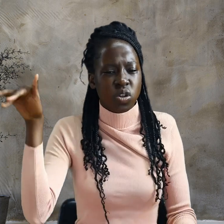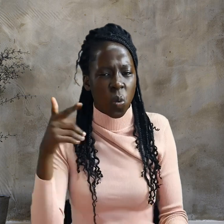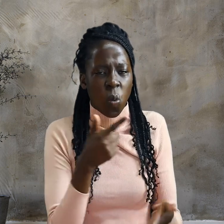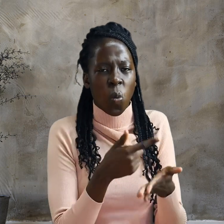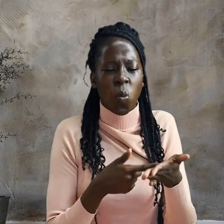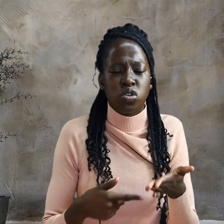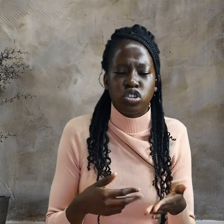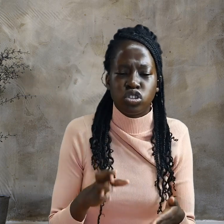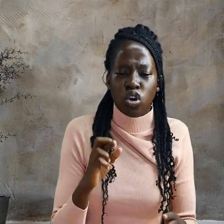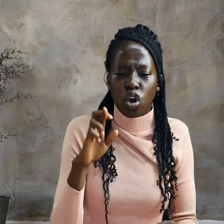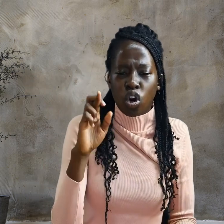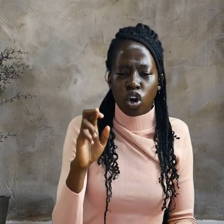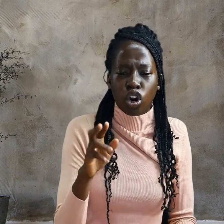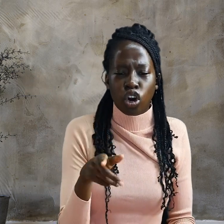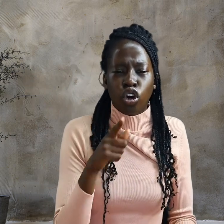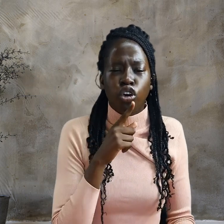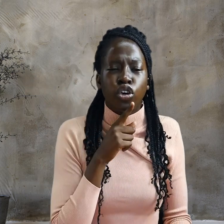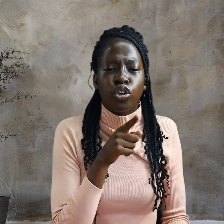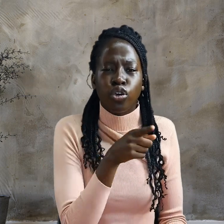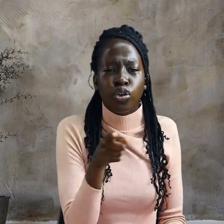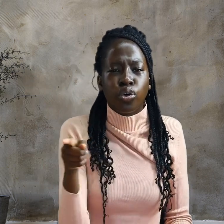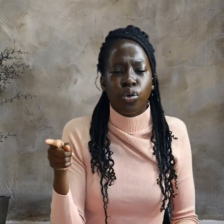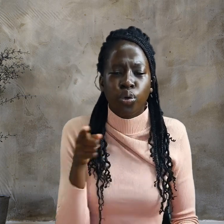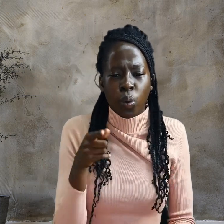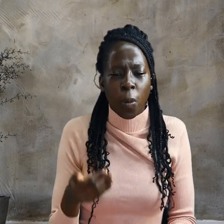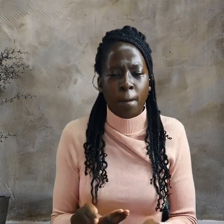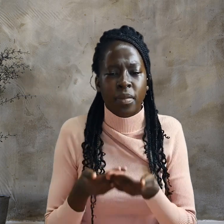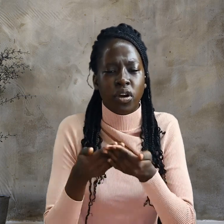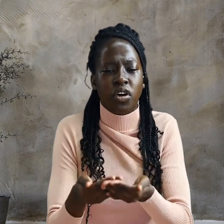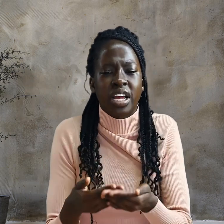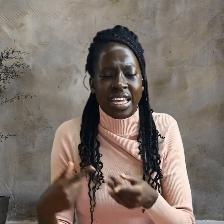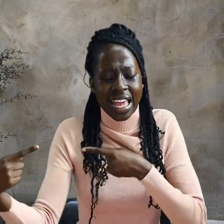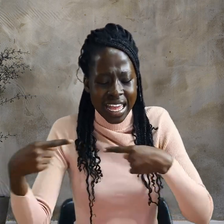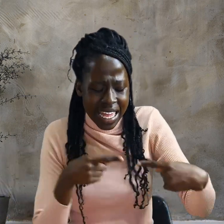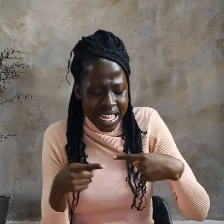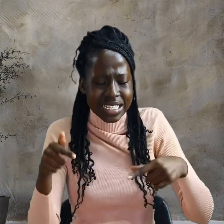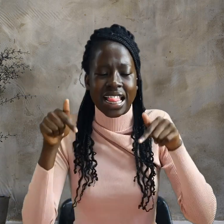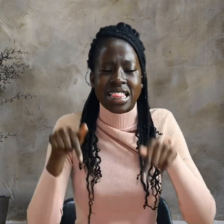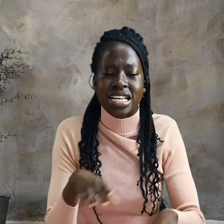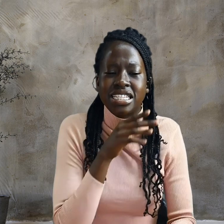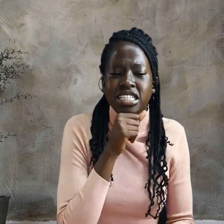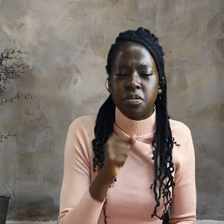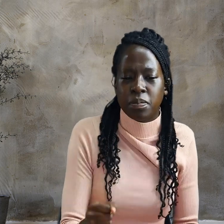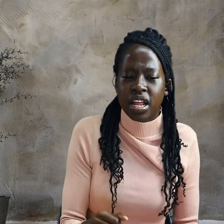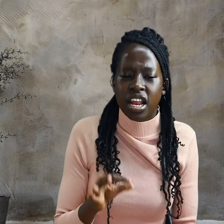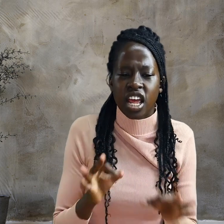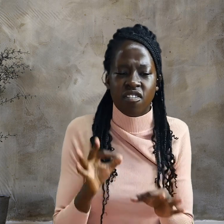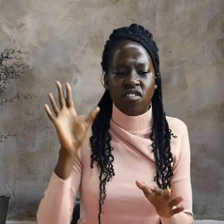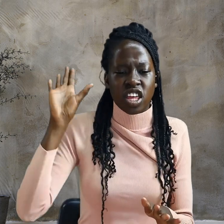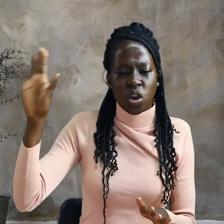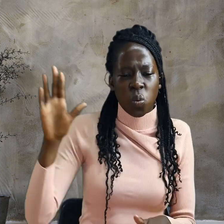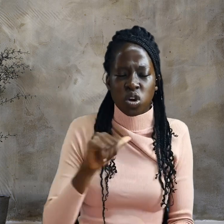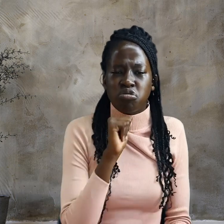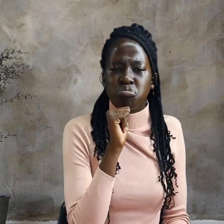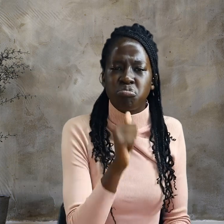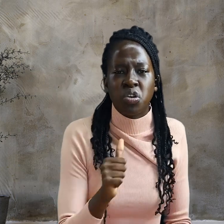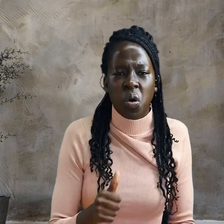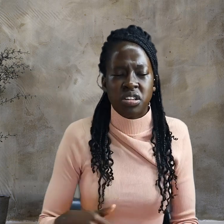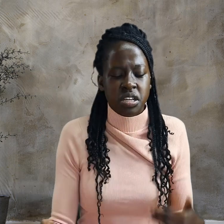against this man? If he were not a criminal, they replied, we would not have handed them all